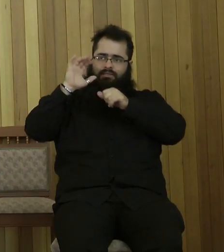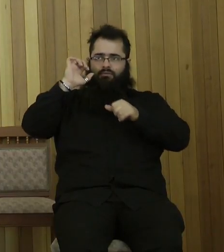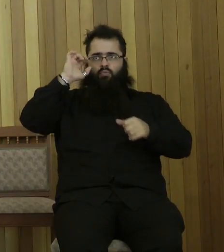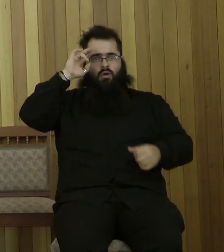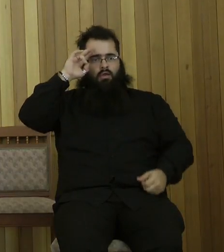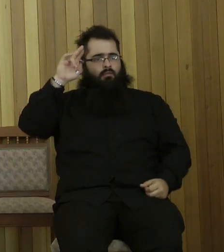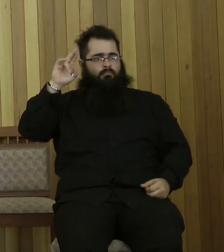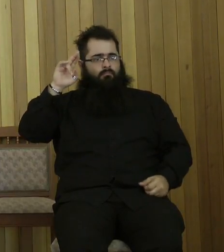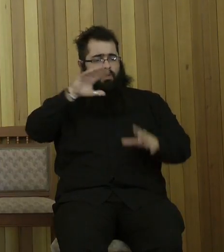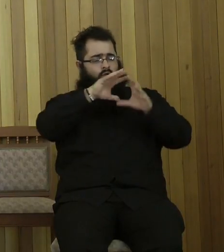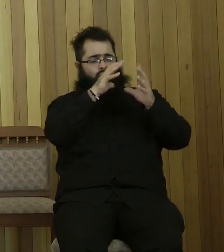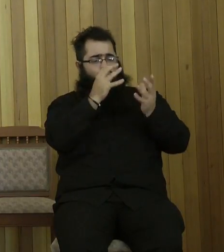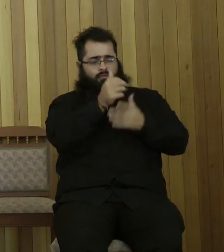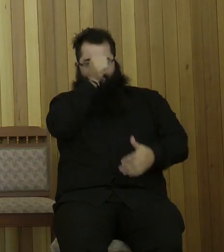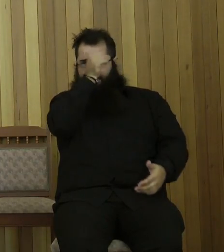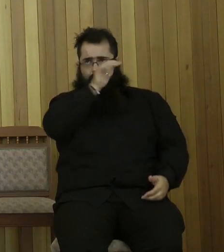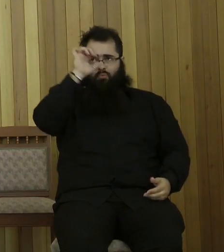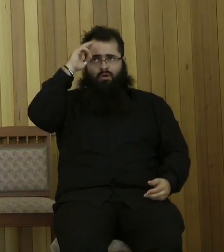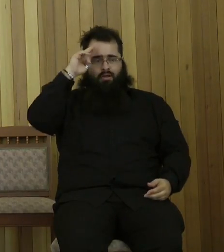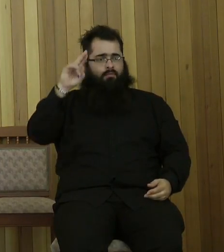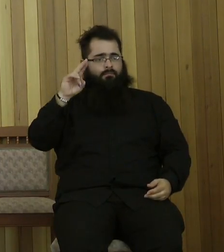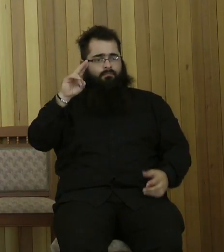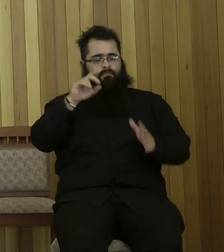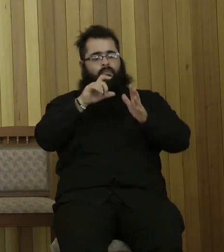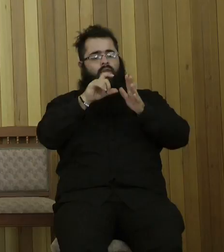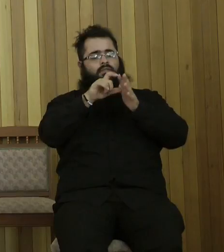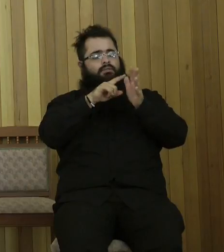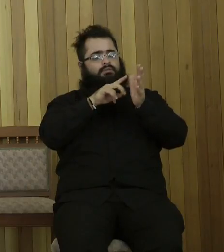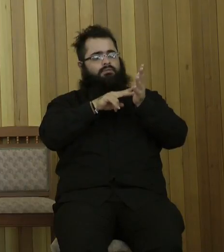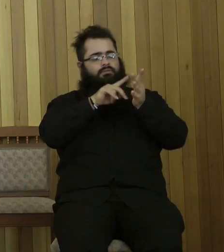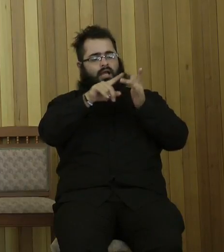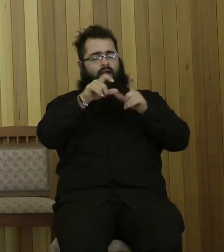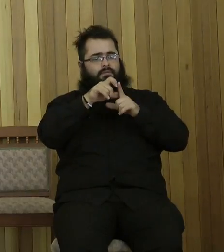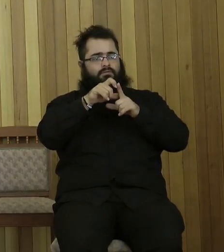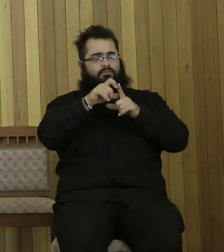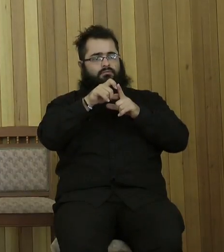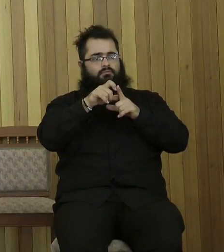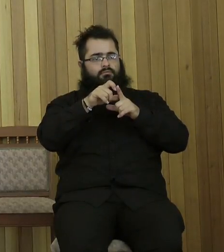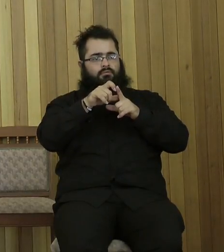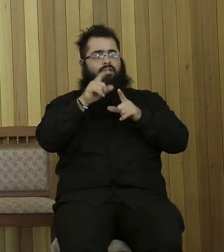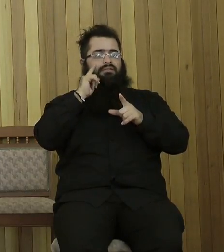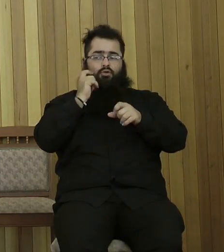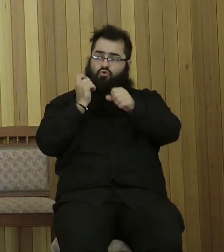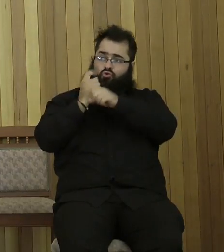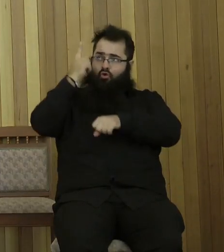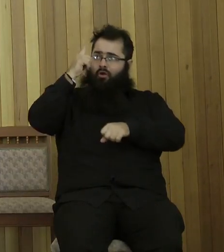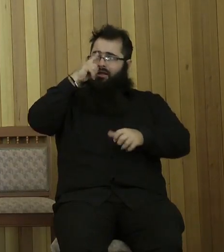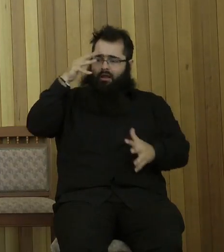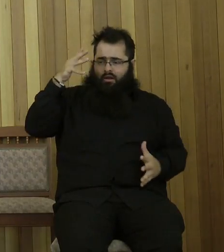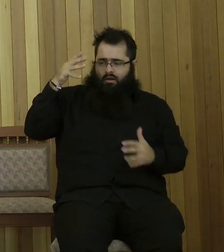David saw God the Father's mind in whom we can find refuge. The psalm's recurrent theme of refuge pictures both Jesus